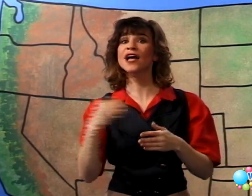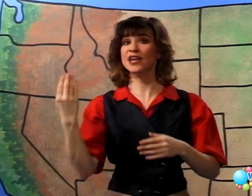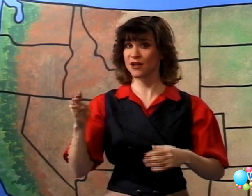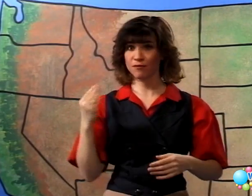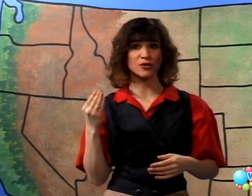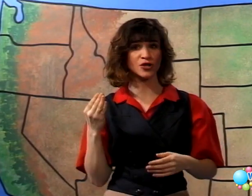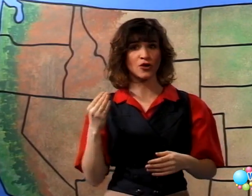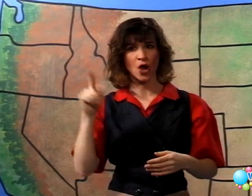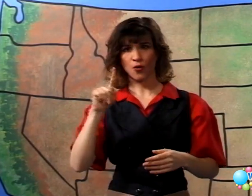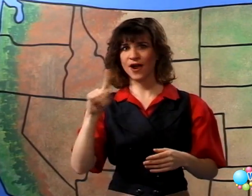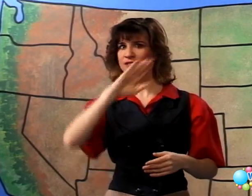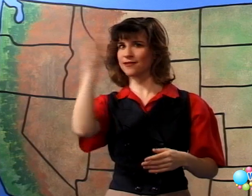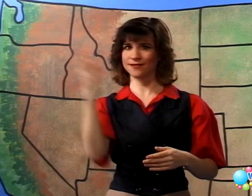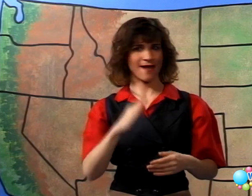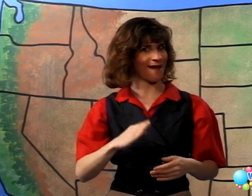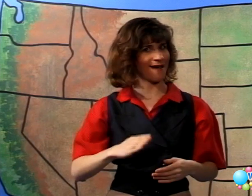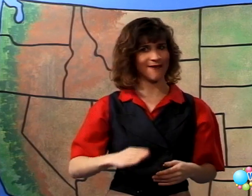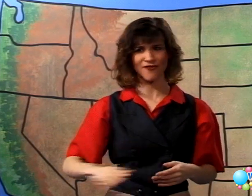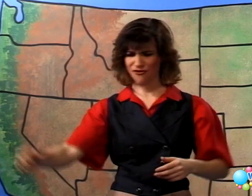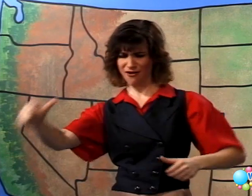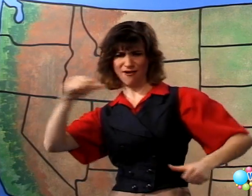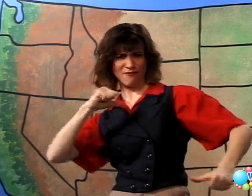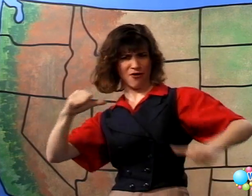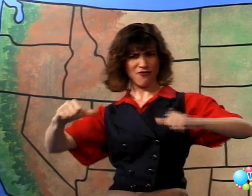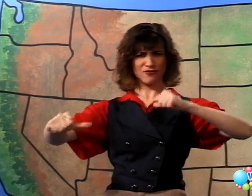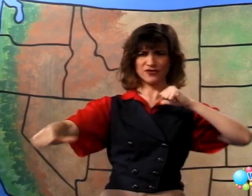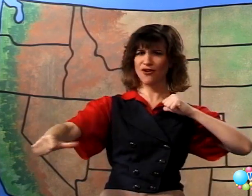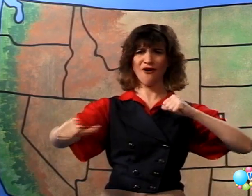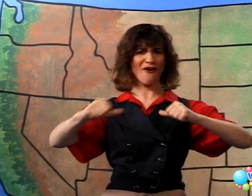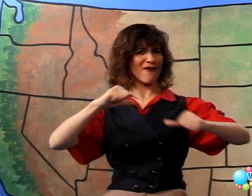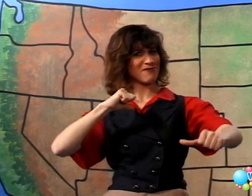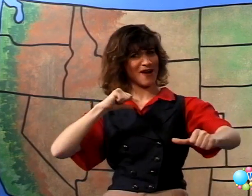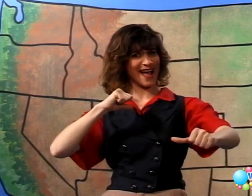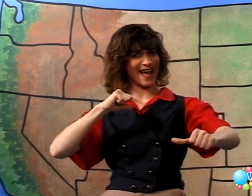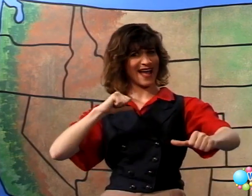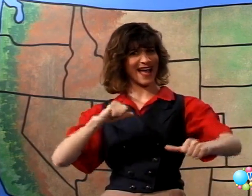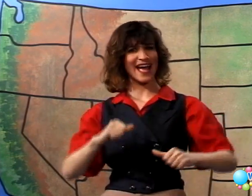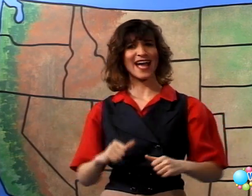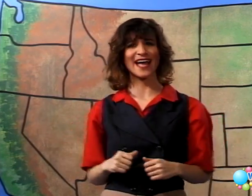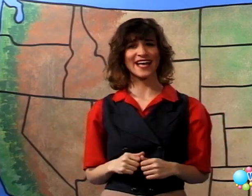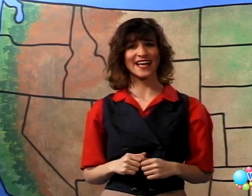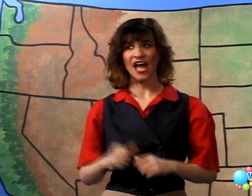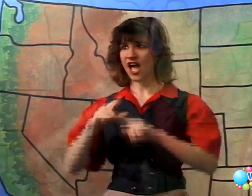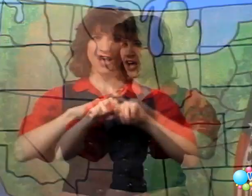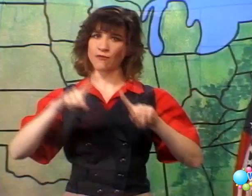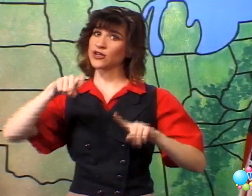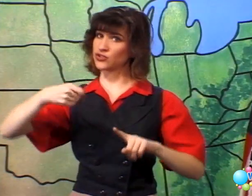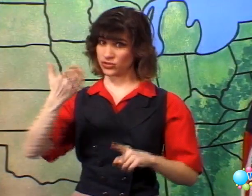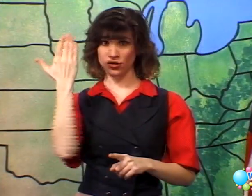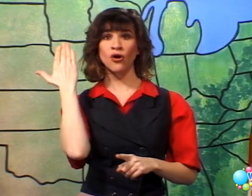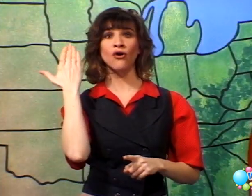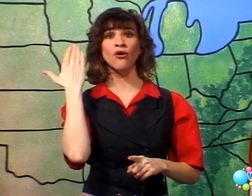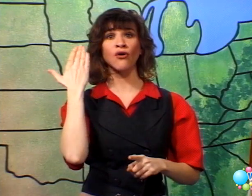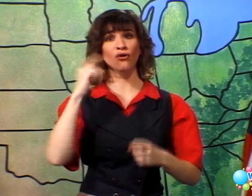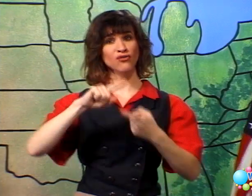and blue, Where there's never a boast or brag. But should old